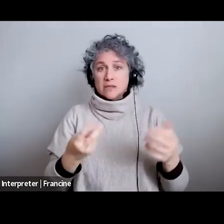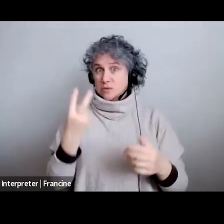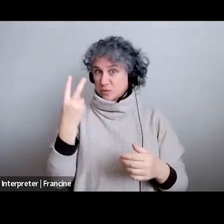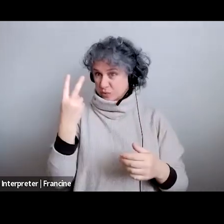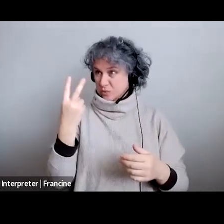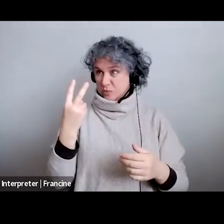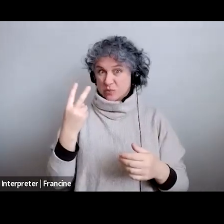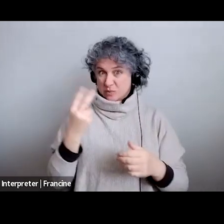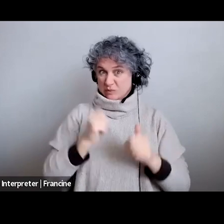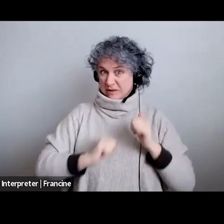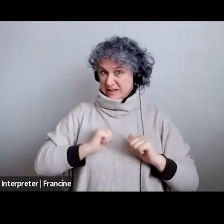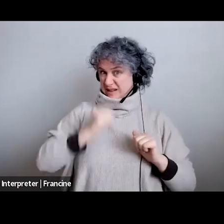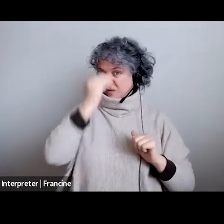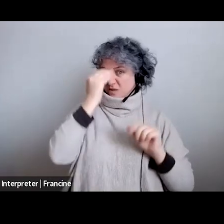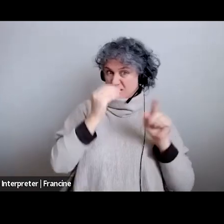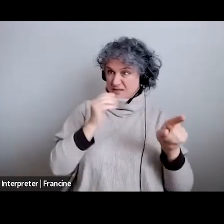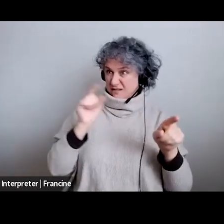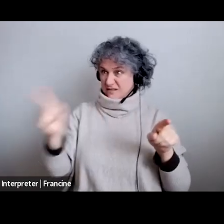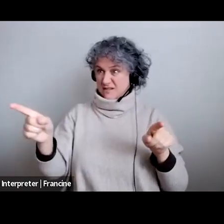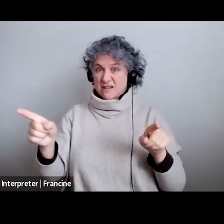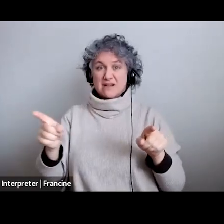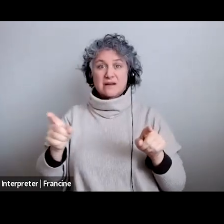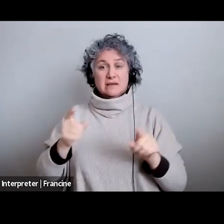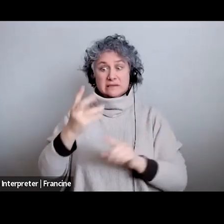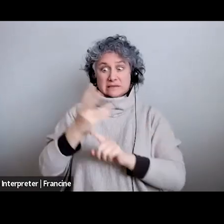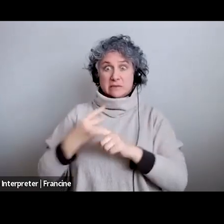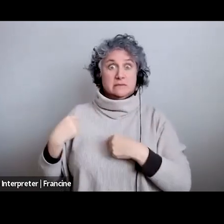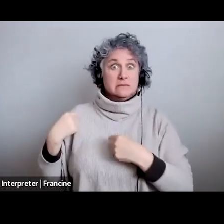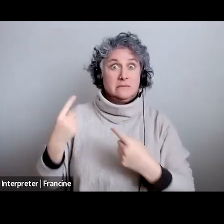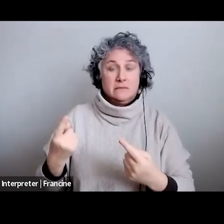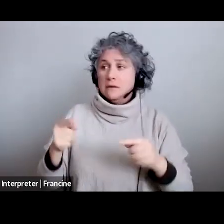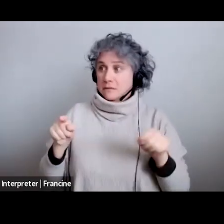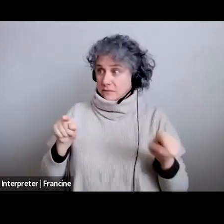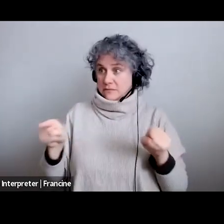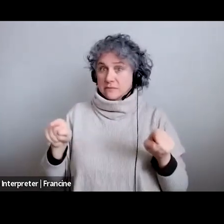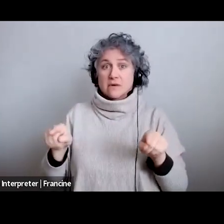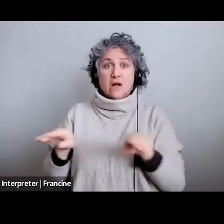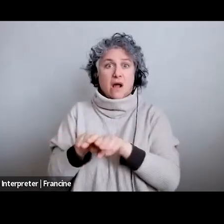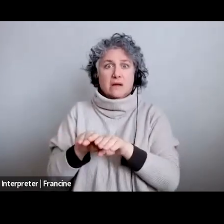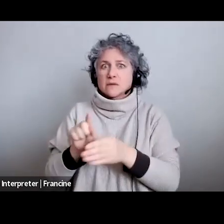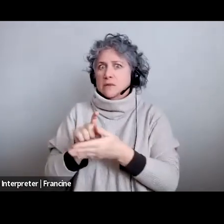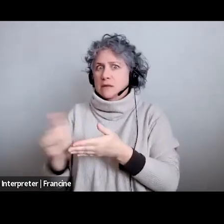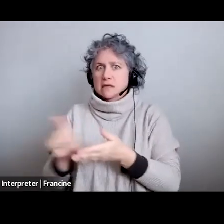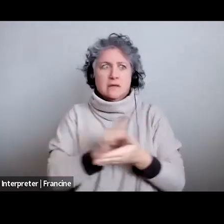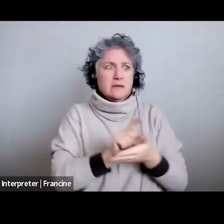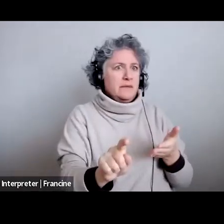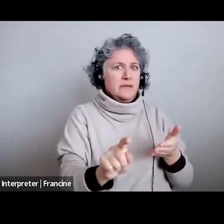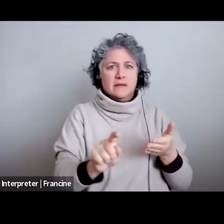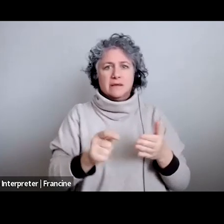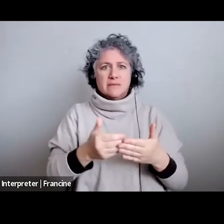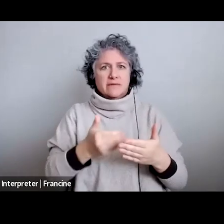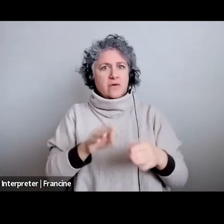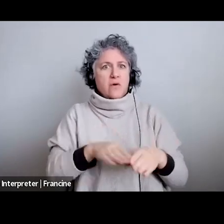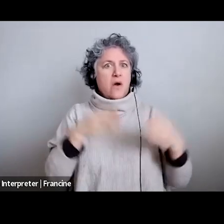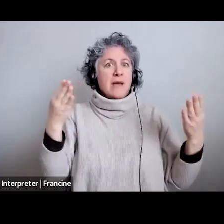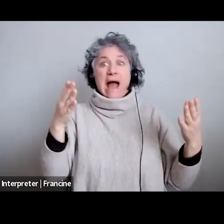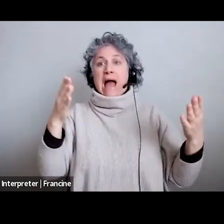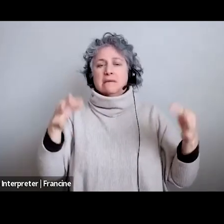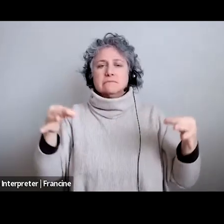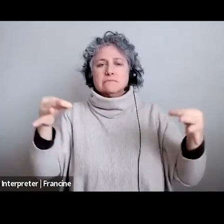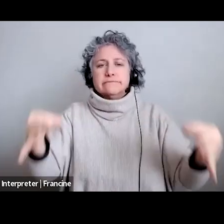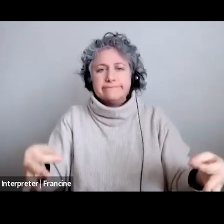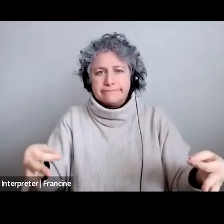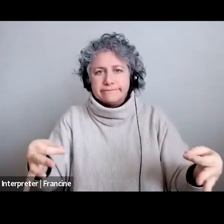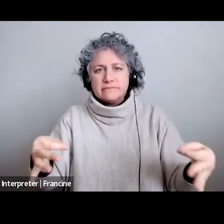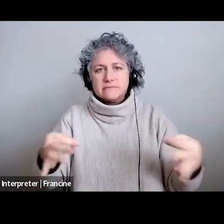months that had to postpone openings because of that were closed down for a week or that kind of thing so that's a tricky part in